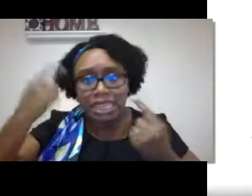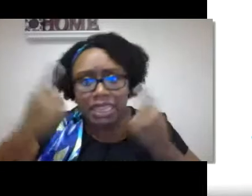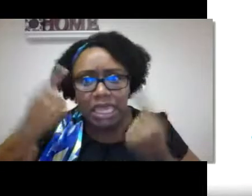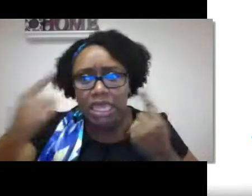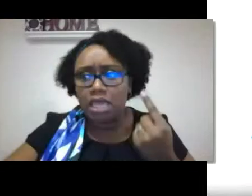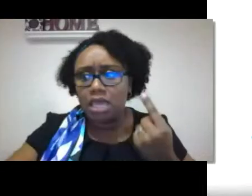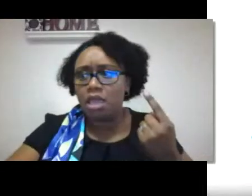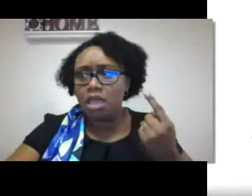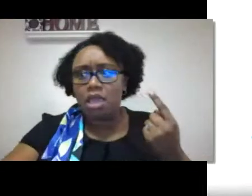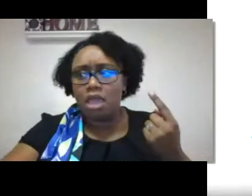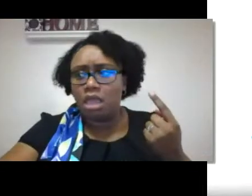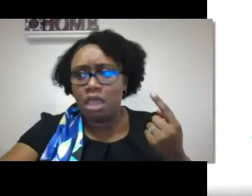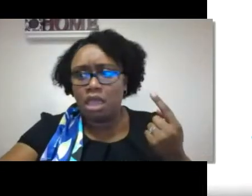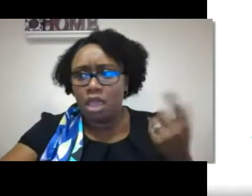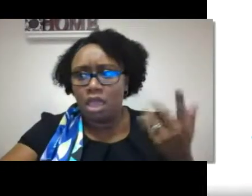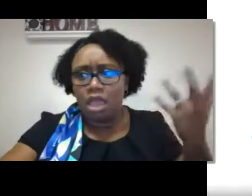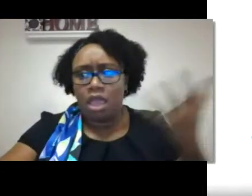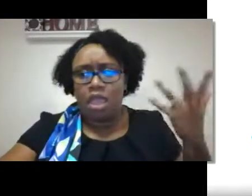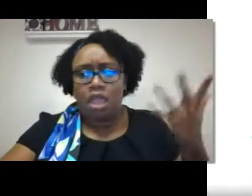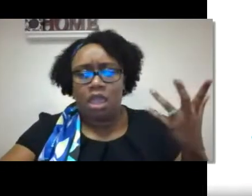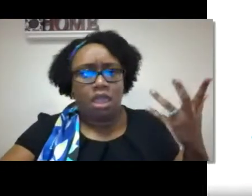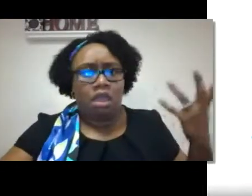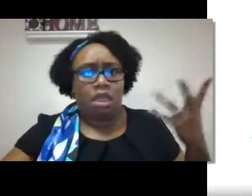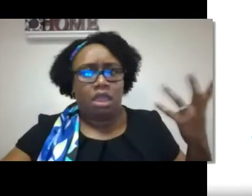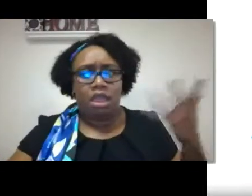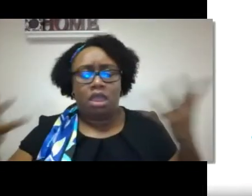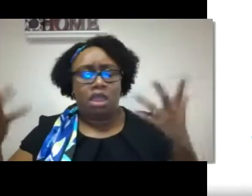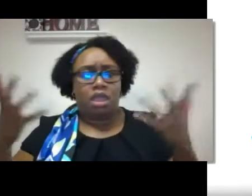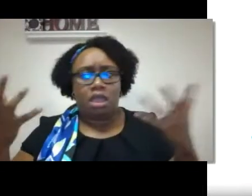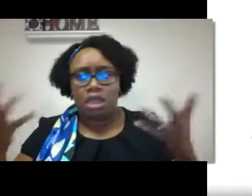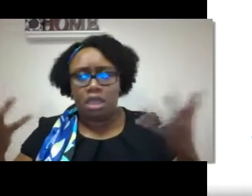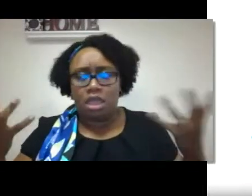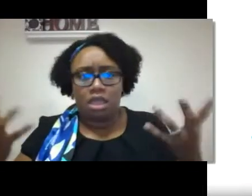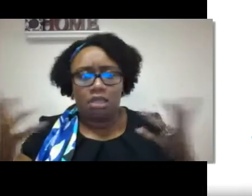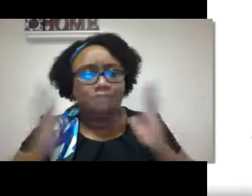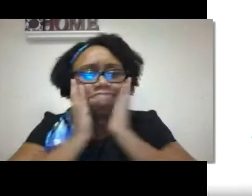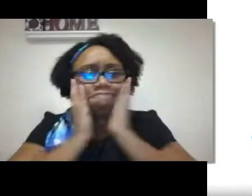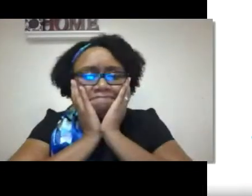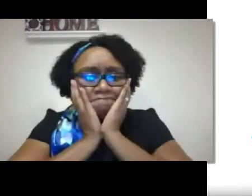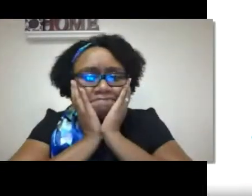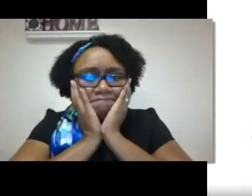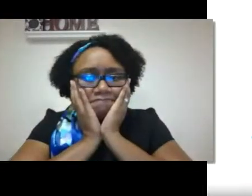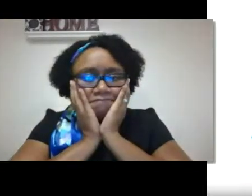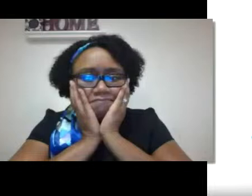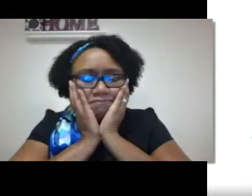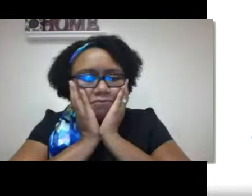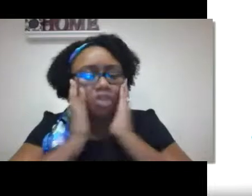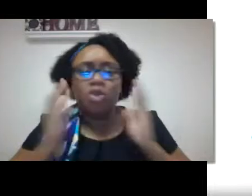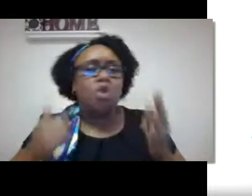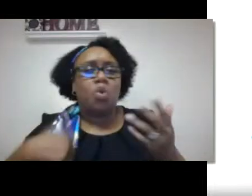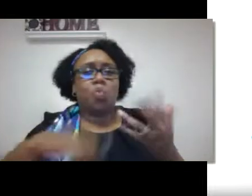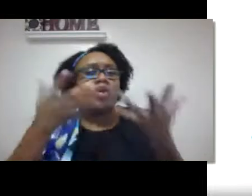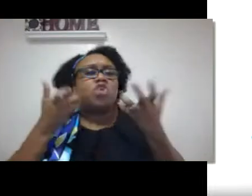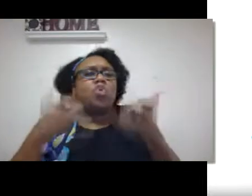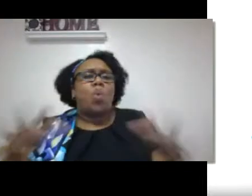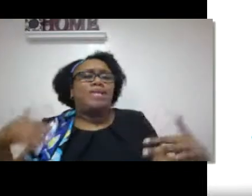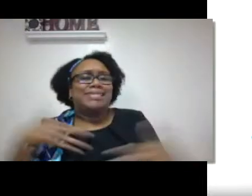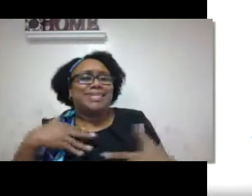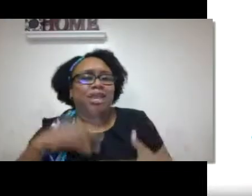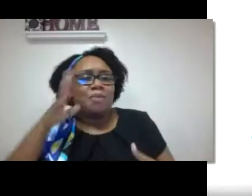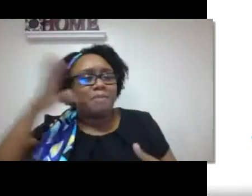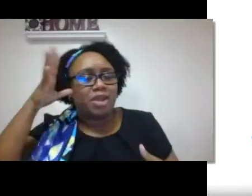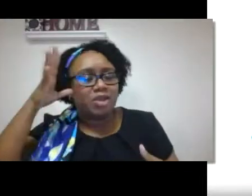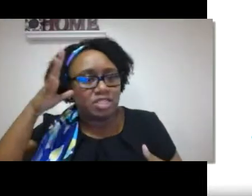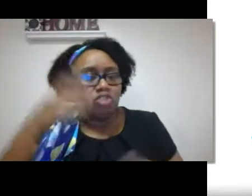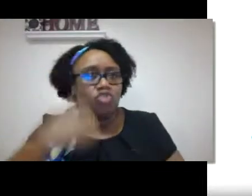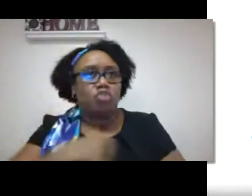make them think, if my child can't hear, they'll never develop. They won't be able to use their brains. They won't be able to think,